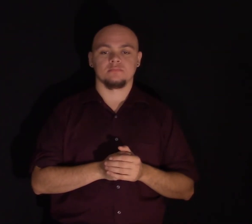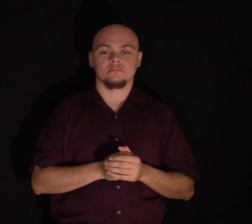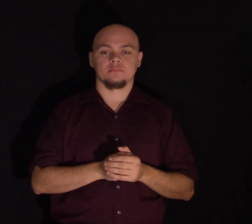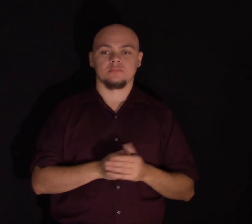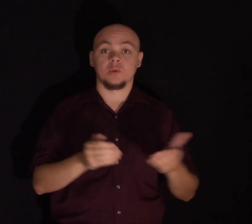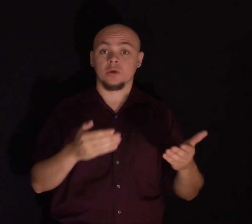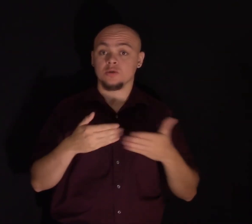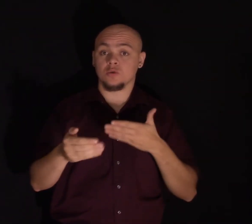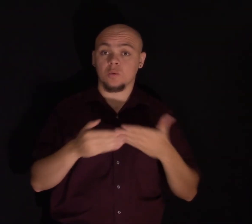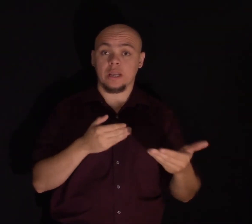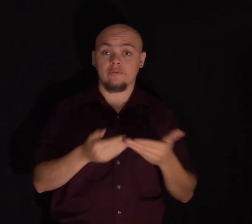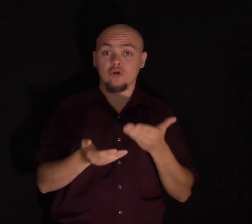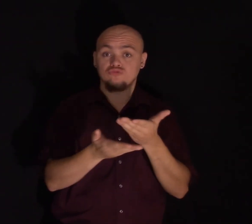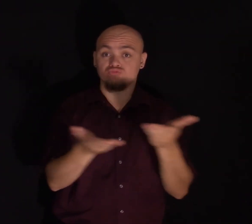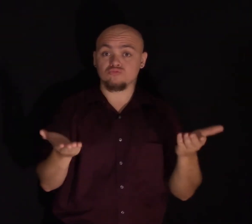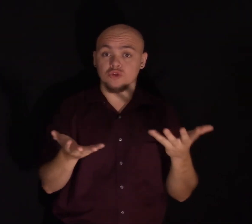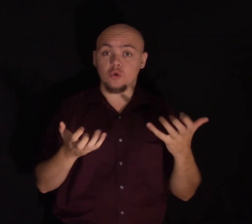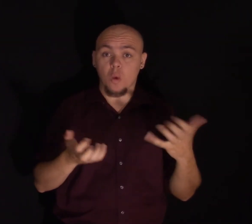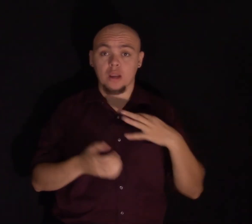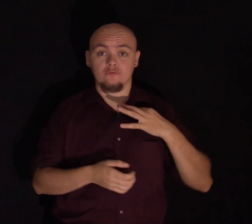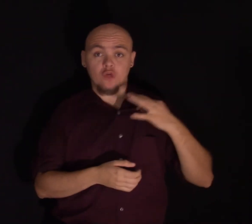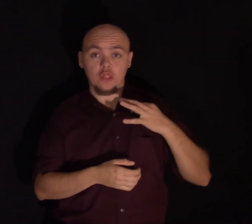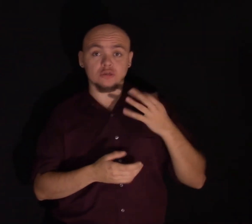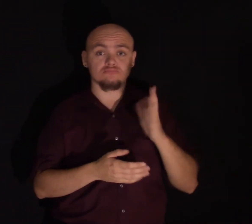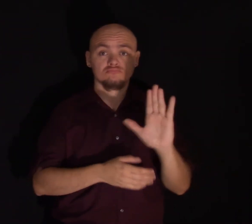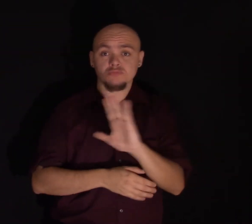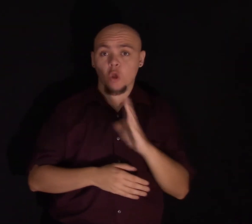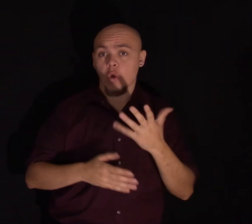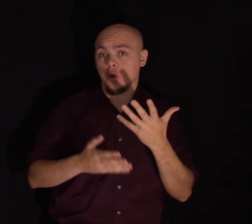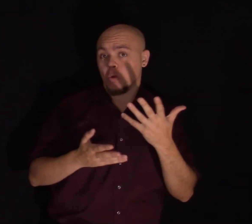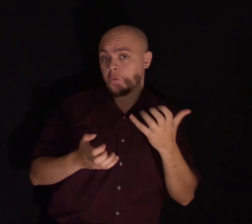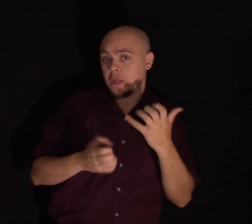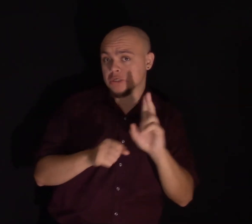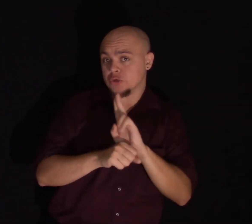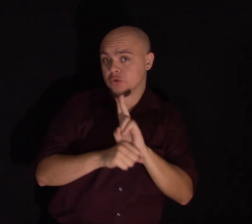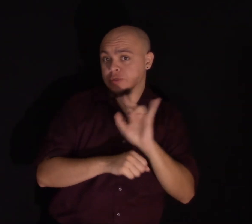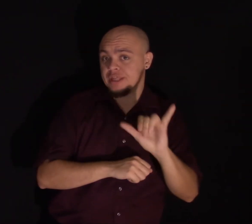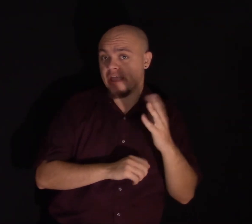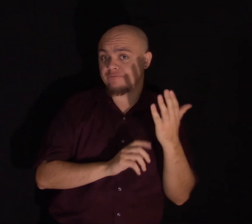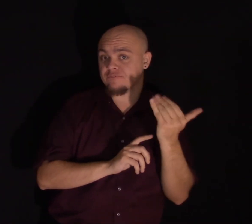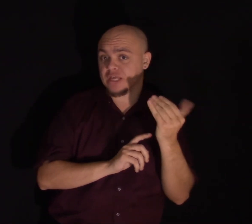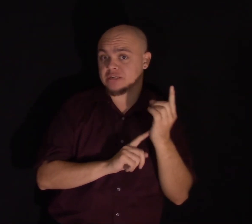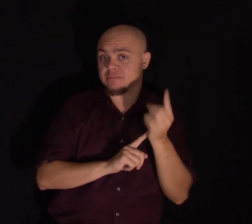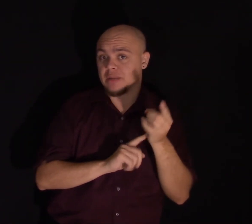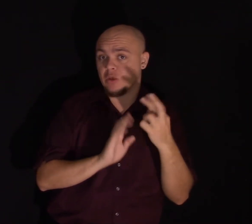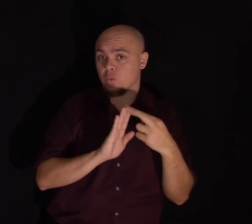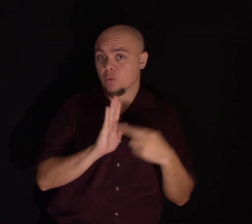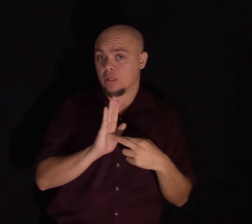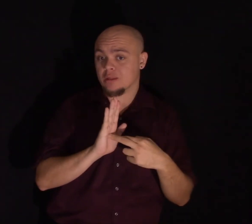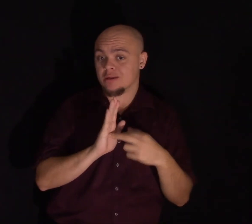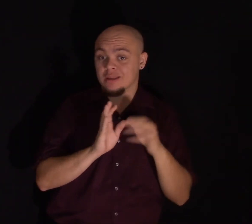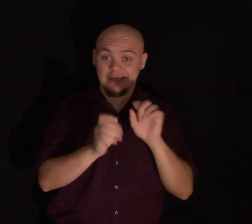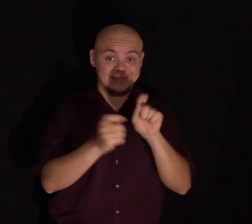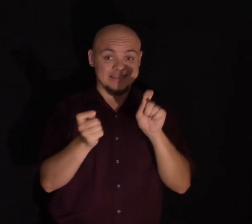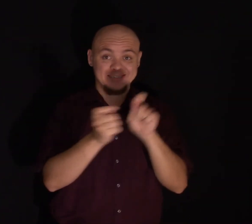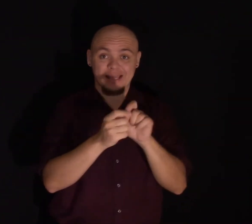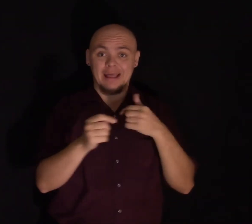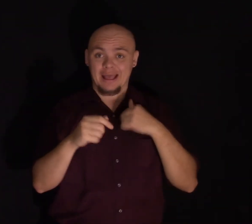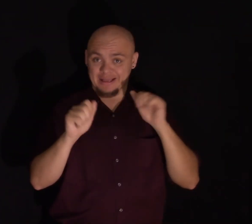to do it on? Does anybody here would like to volunteer what they would like to use the 15-minute rule on? Because I can tell you exactly how to work it.